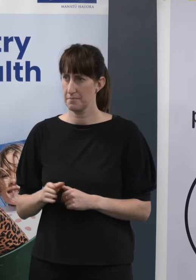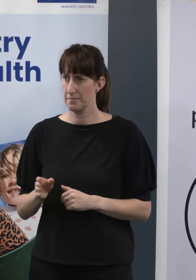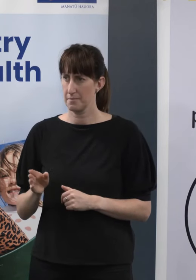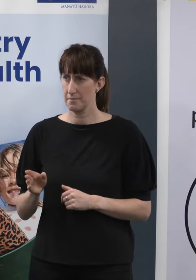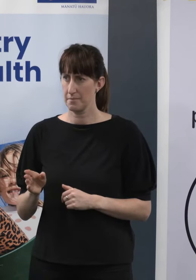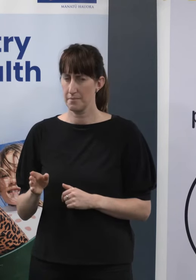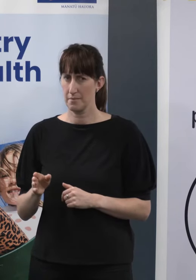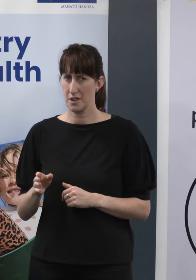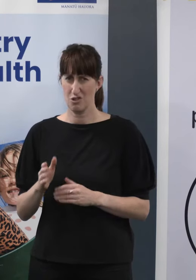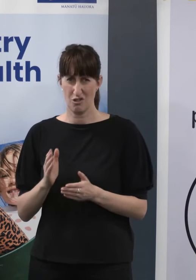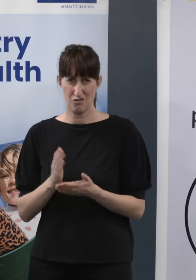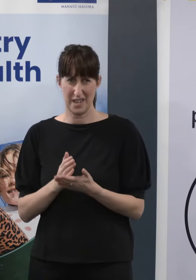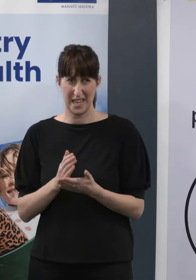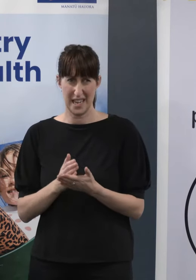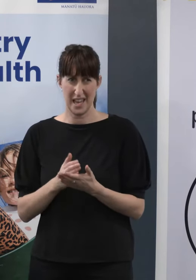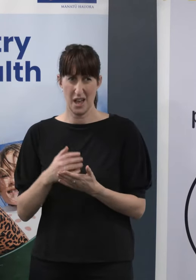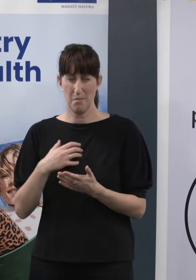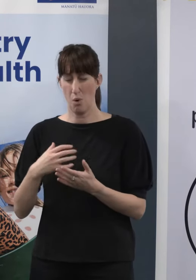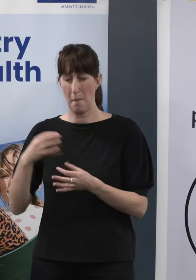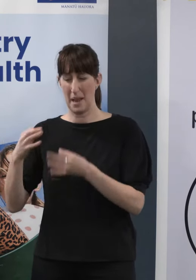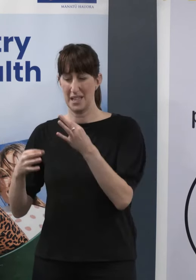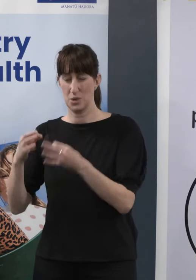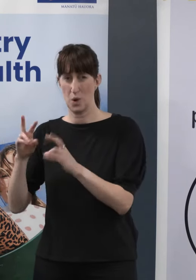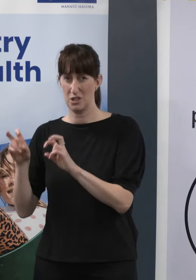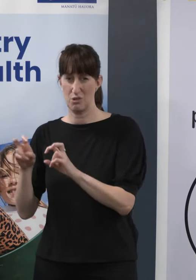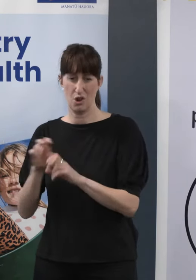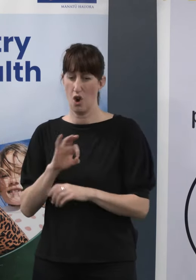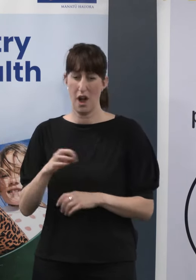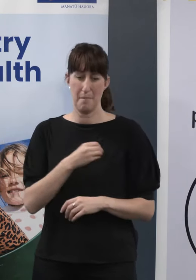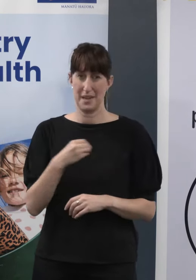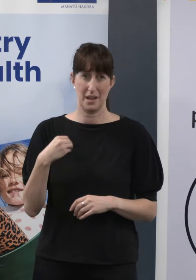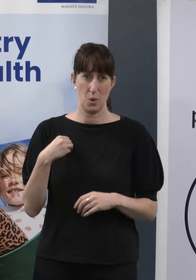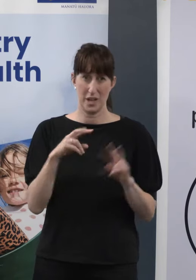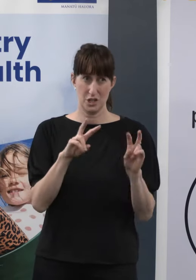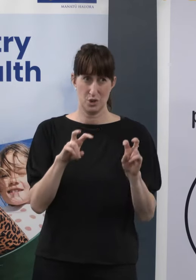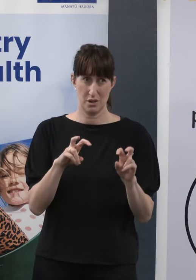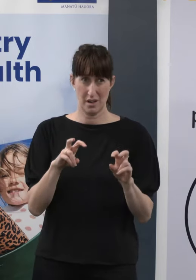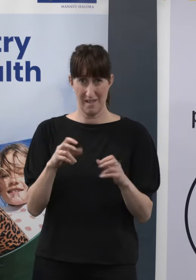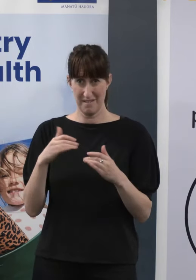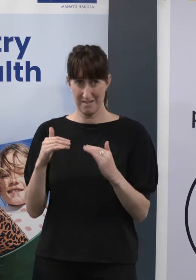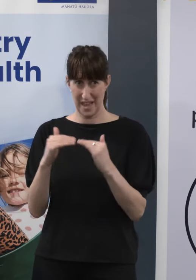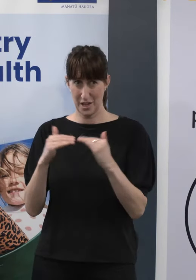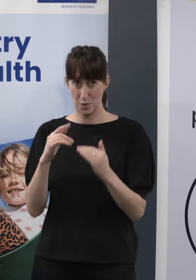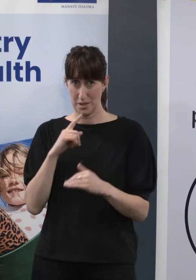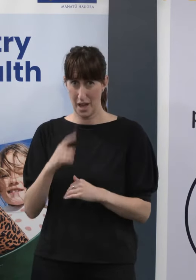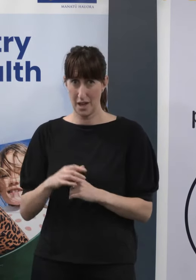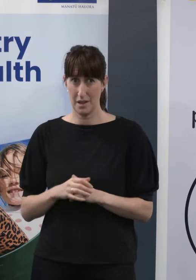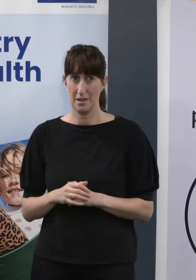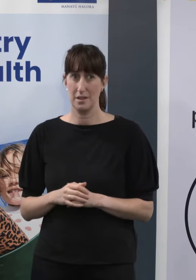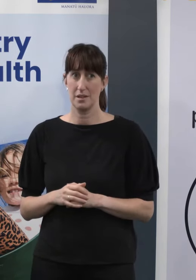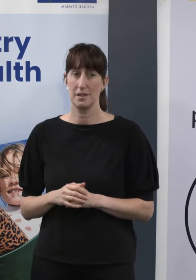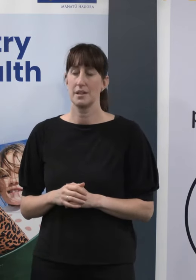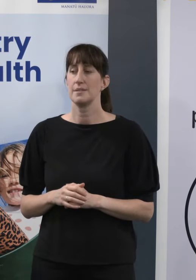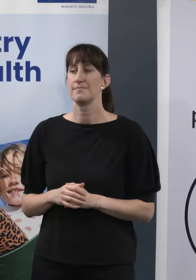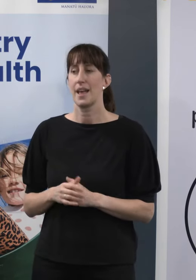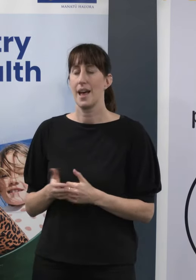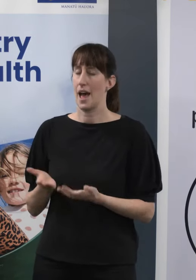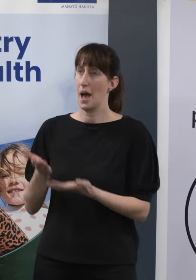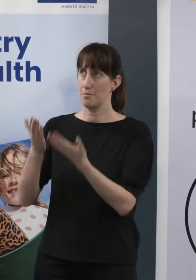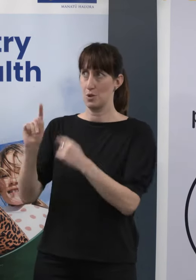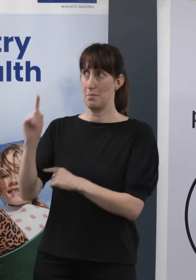timing, is really more of a political issue than a medical one? Is that a reasonable assessment? What do say? Is it a decision for ministers?